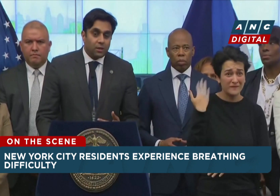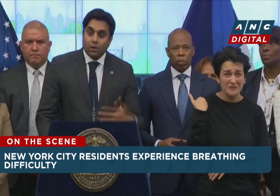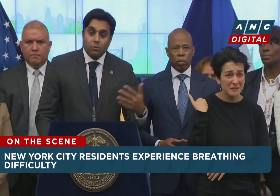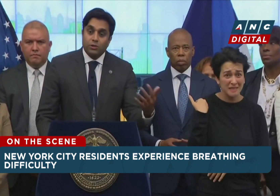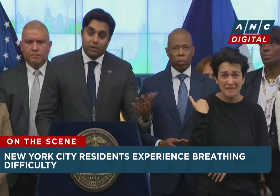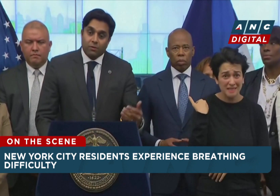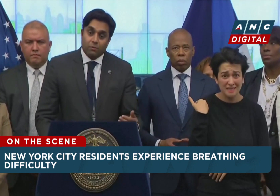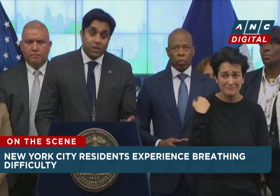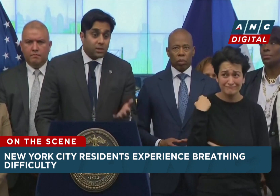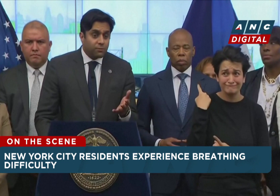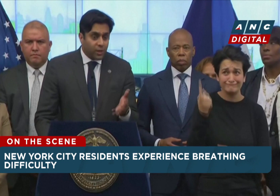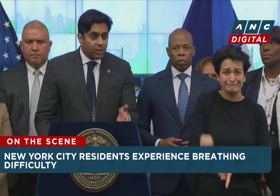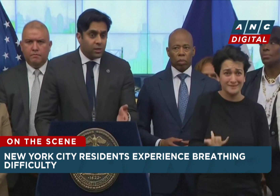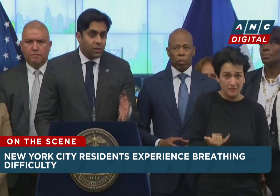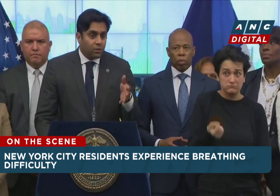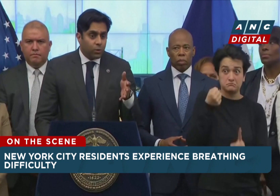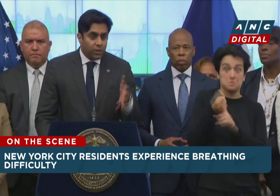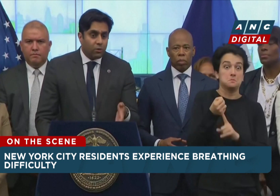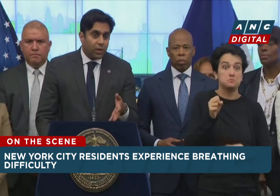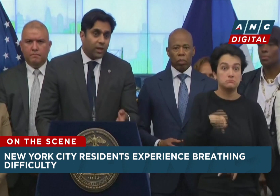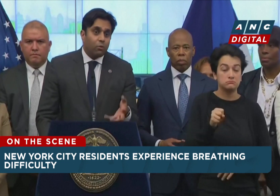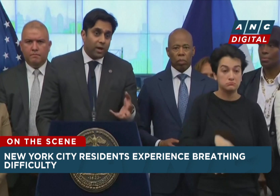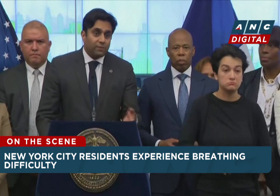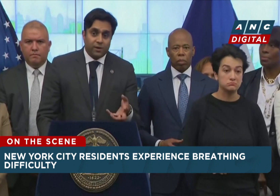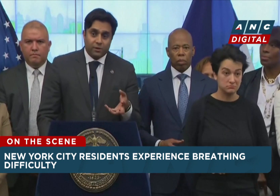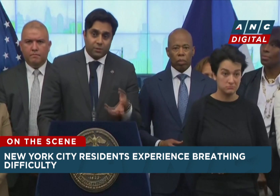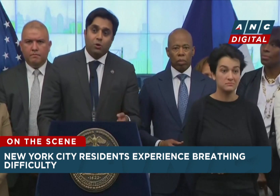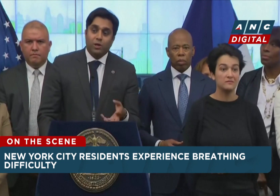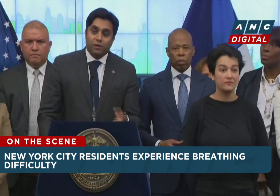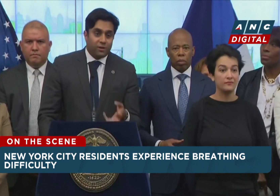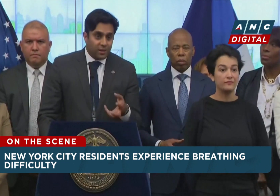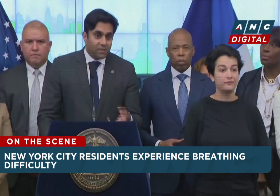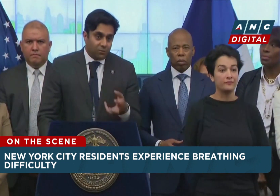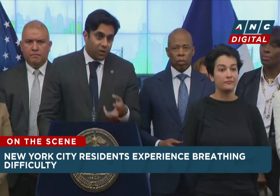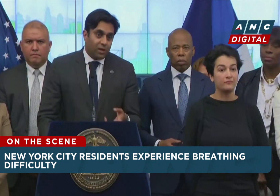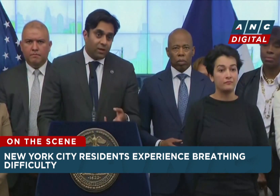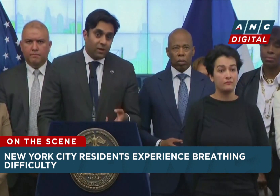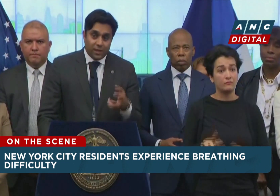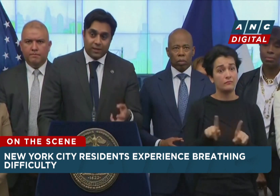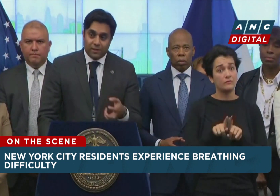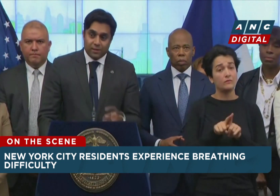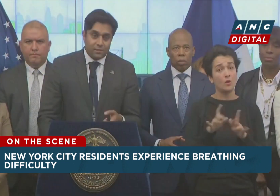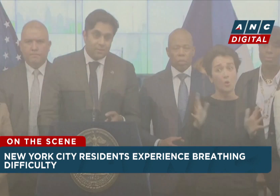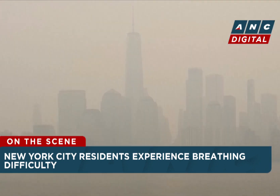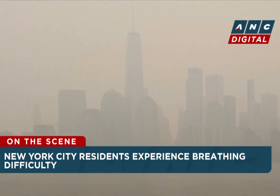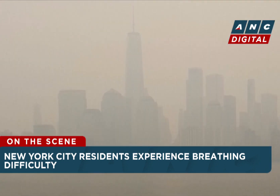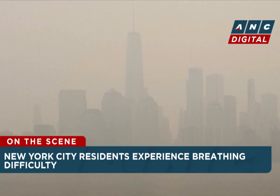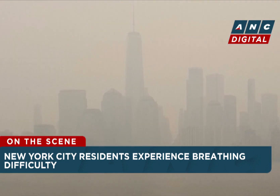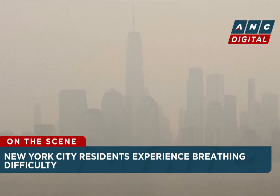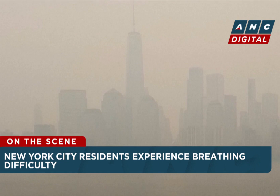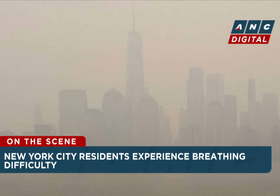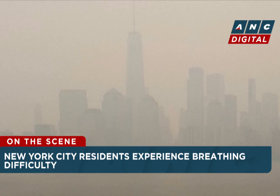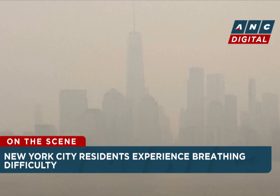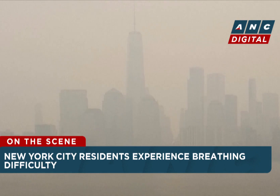almost ever. Because, frankly, we don't get wildfire smoke here in this way like this.